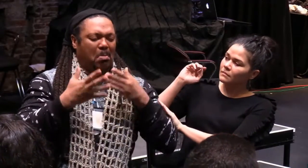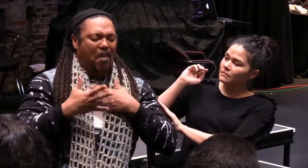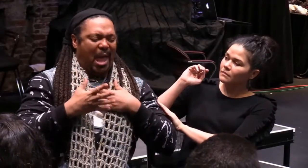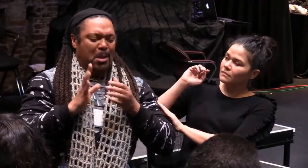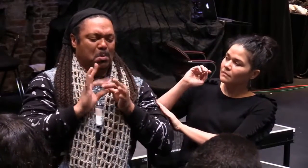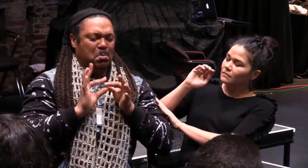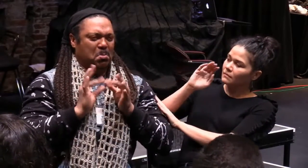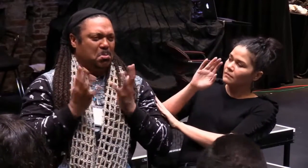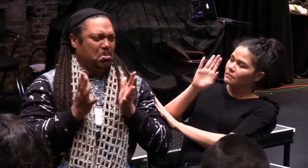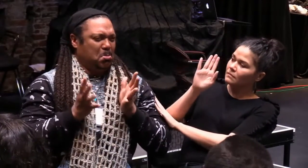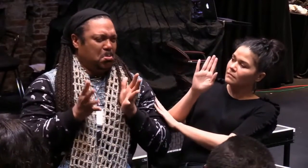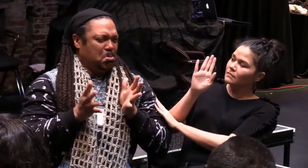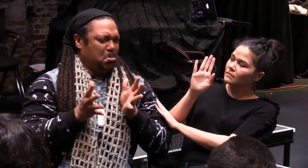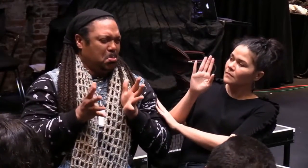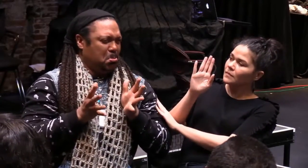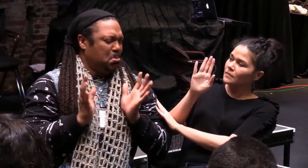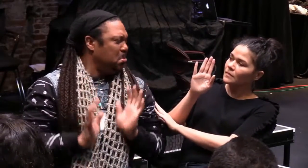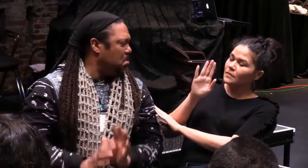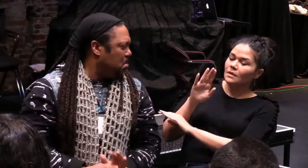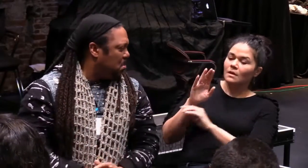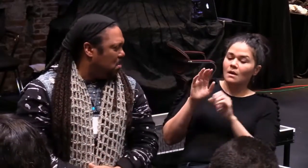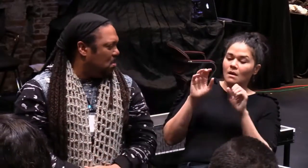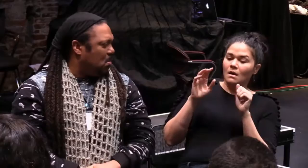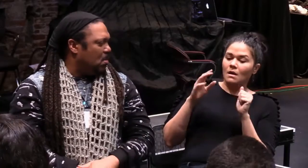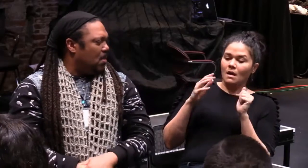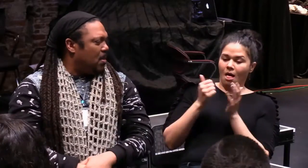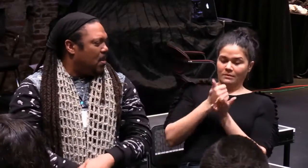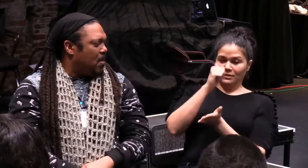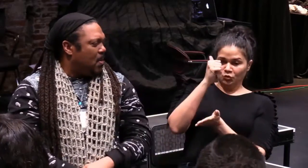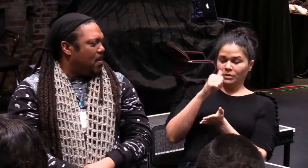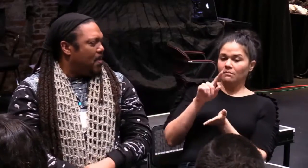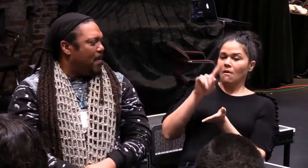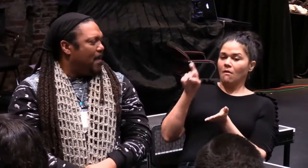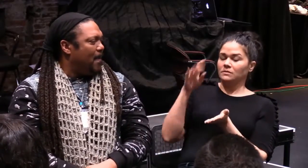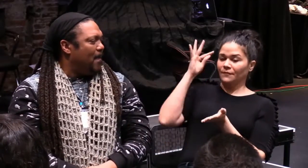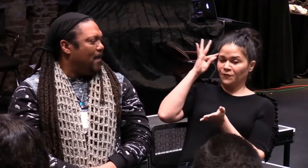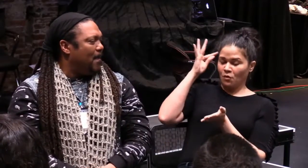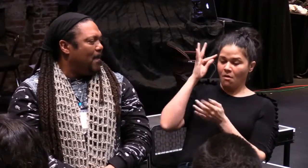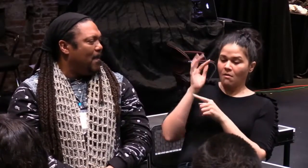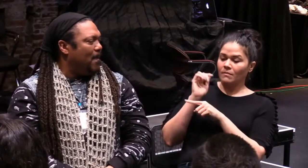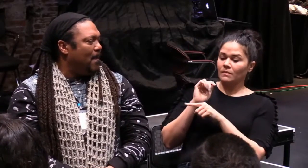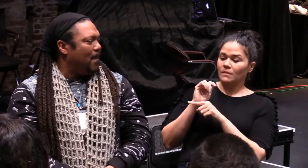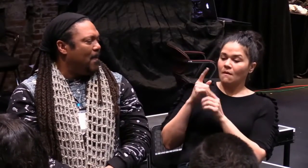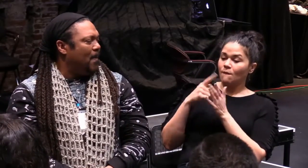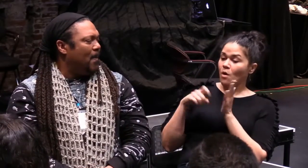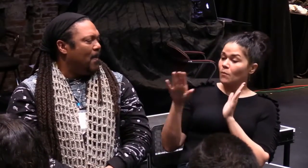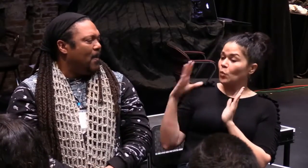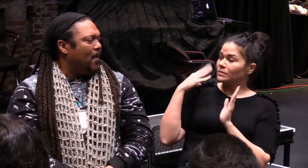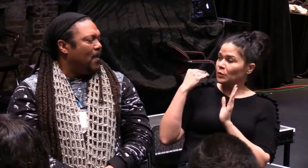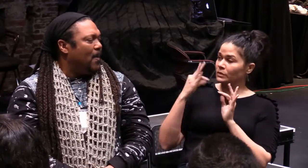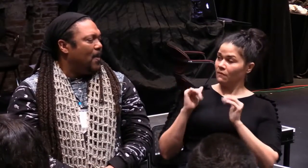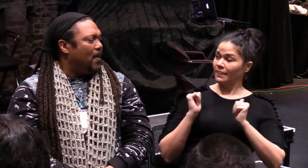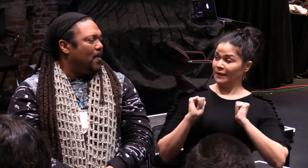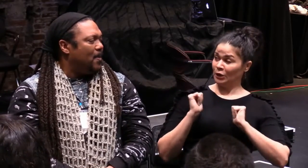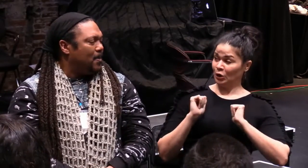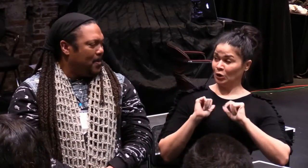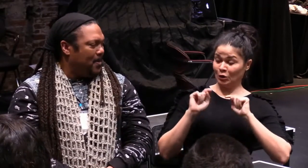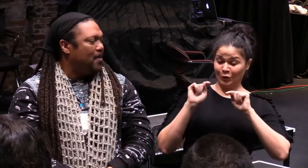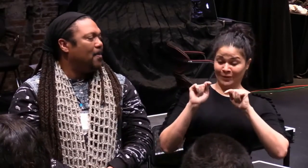color can't be in that particular character in the leading role? Wait, hold on a second. Let me just ask you. This is Alexandria.